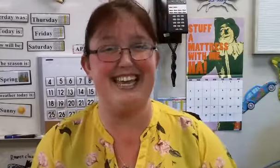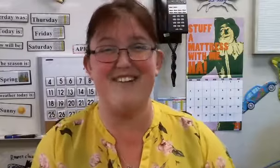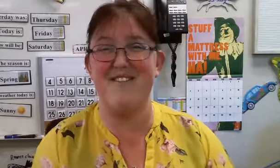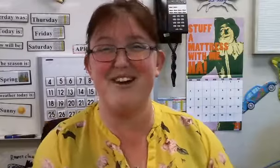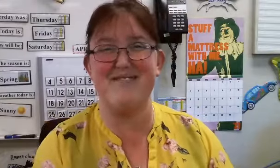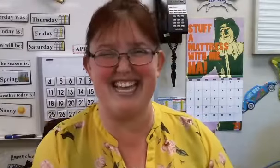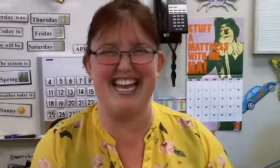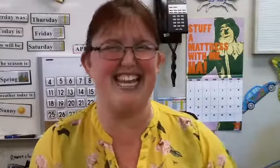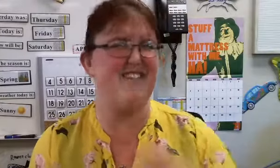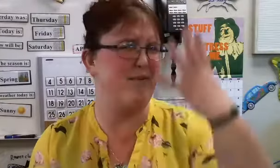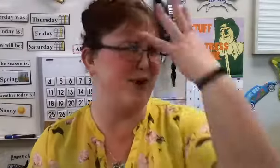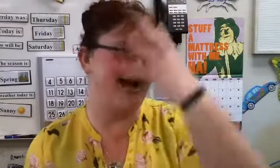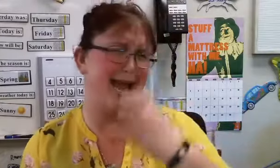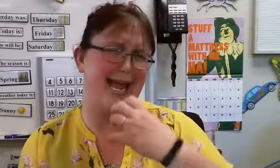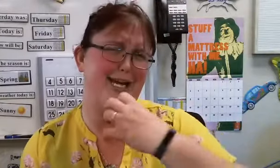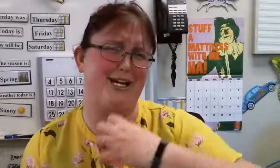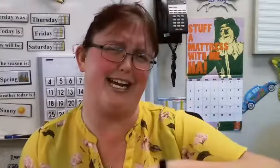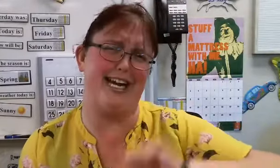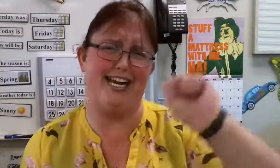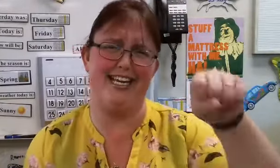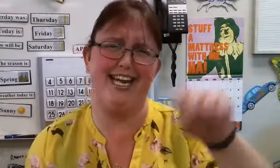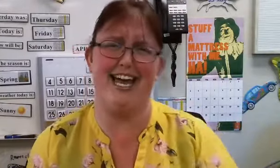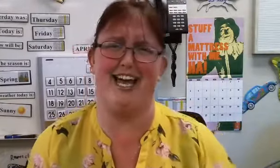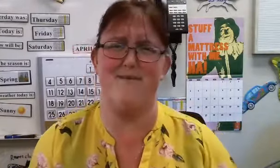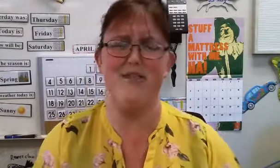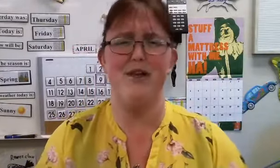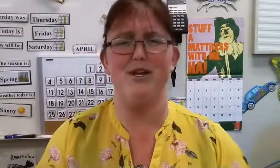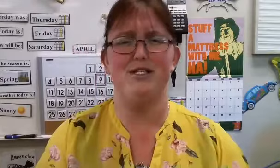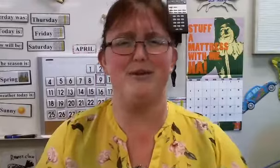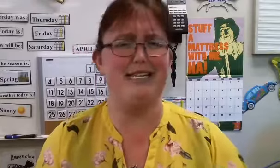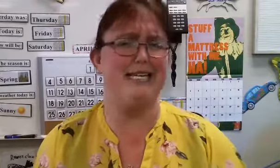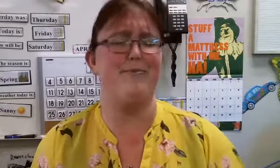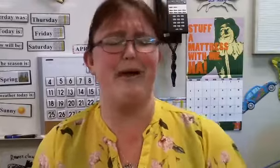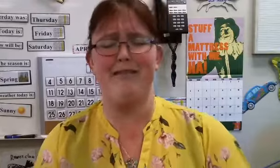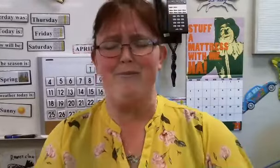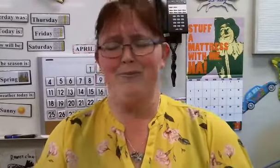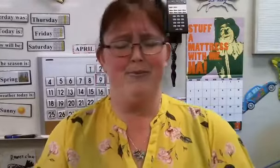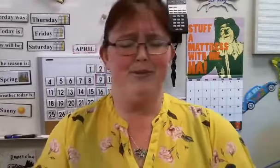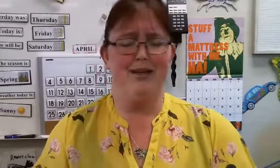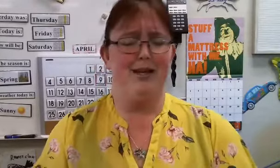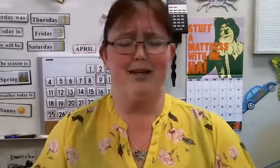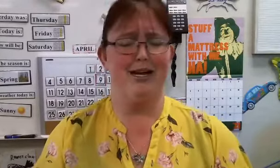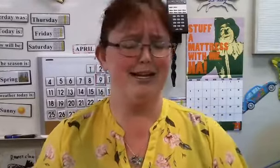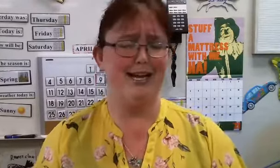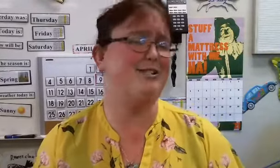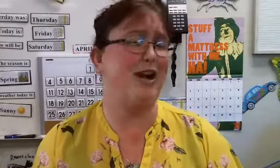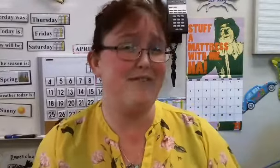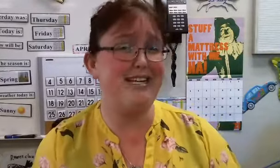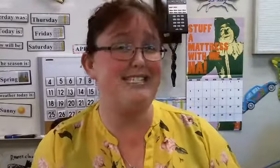Even if we're upset. Even if we're angry. Yeah. So we need to take a deep breath. And try to find a